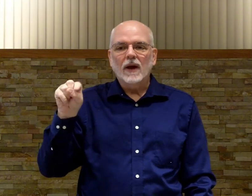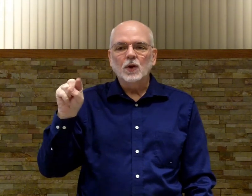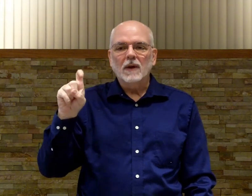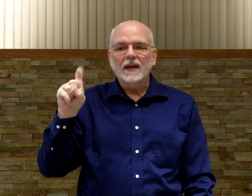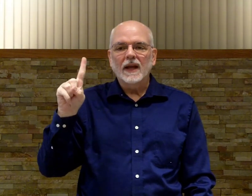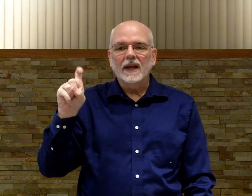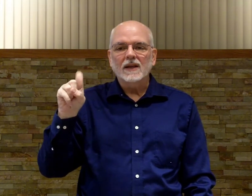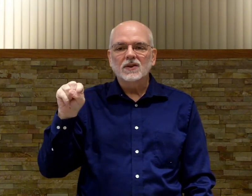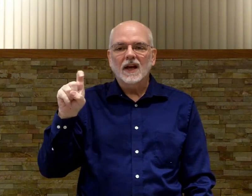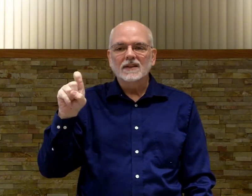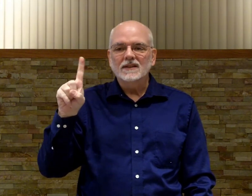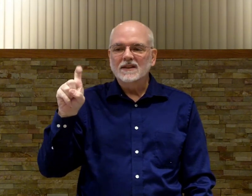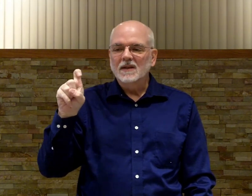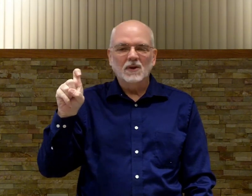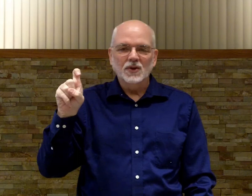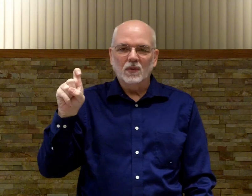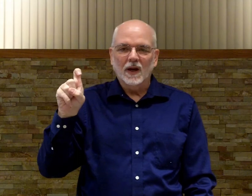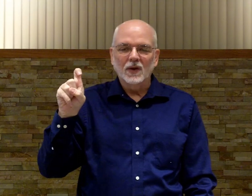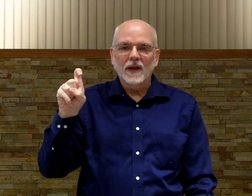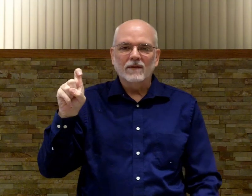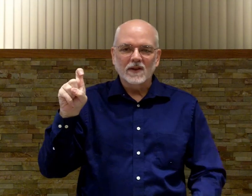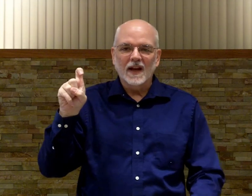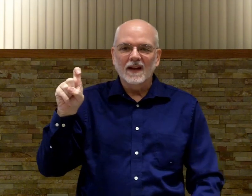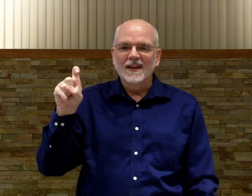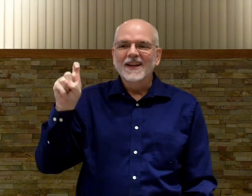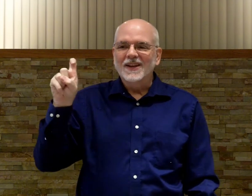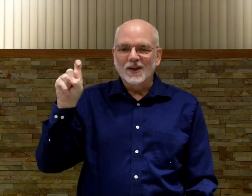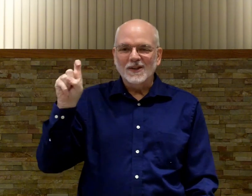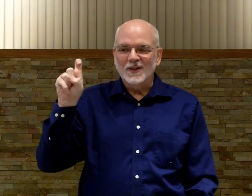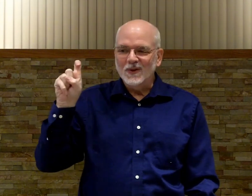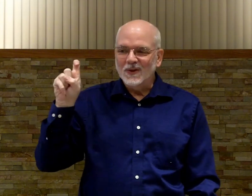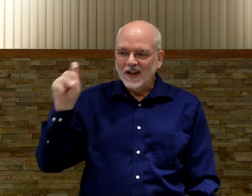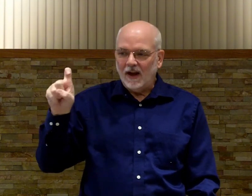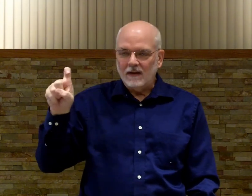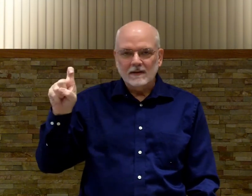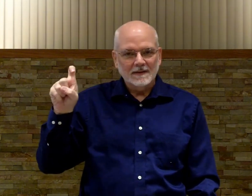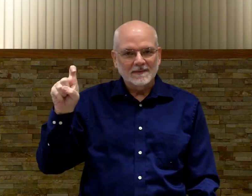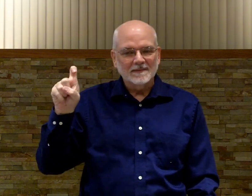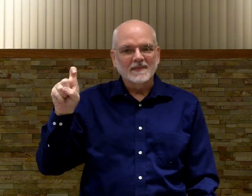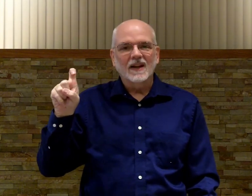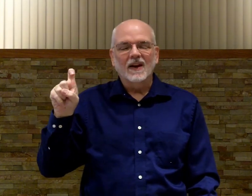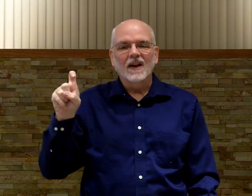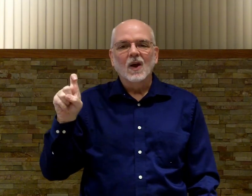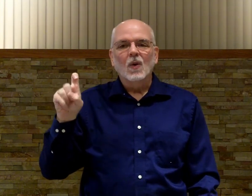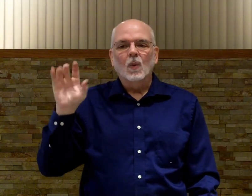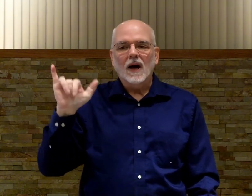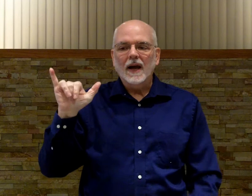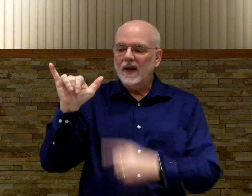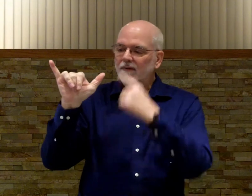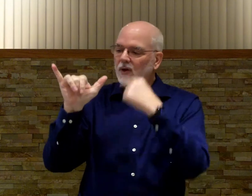I do my daily exercises. But you don't really do that for signing. You just do X. All right? Y. If you